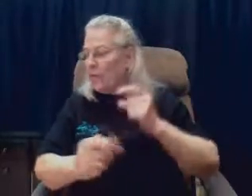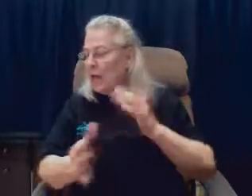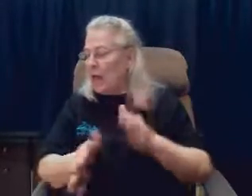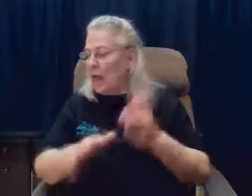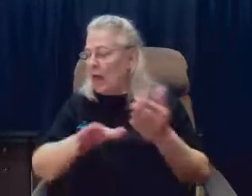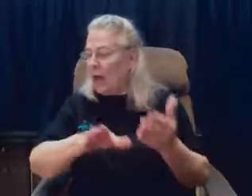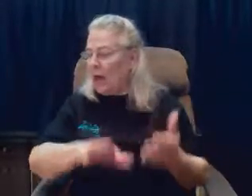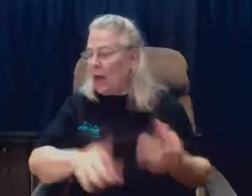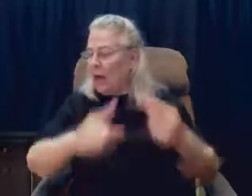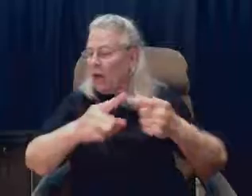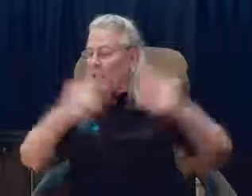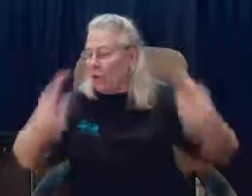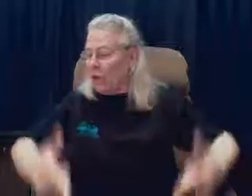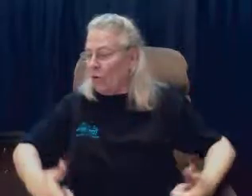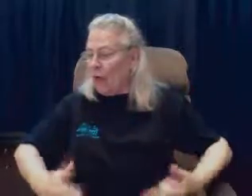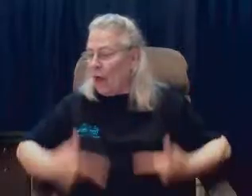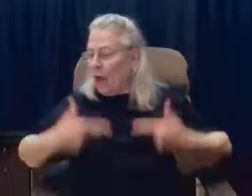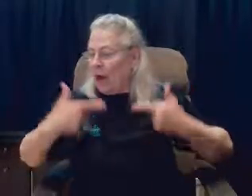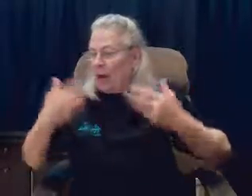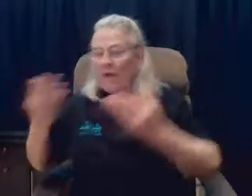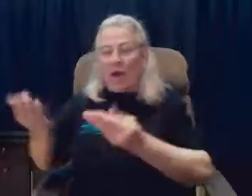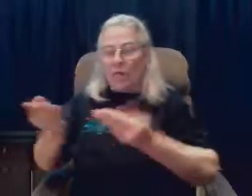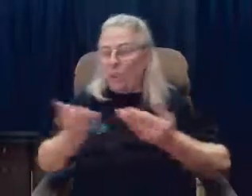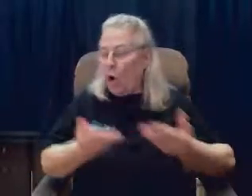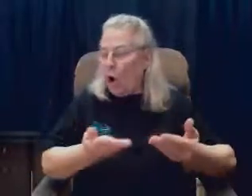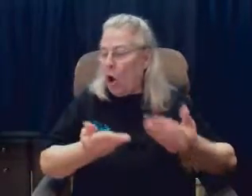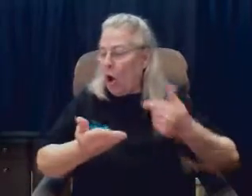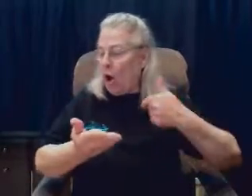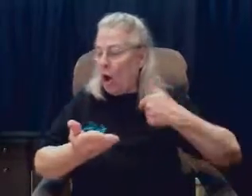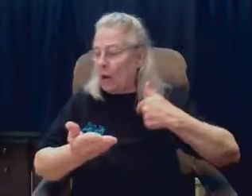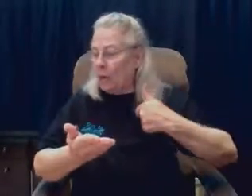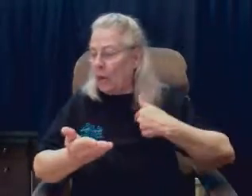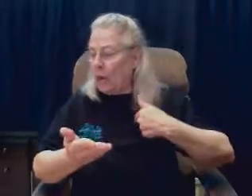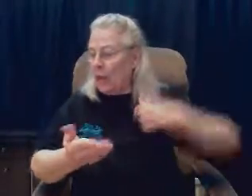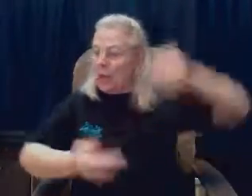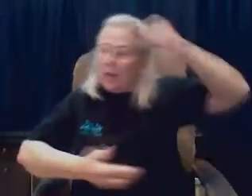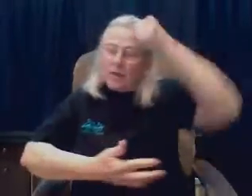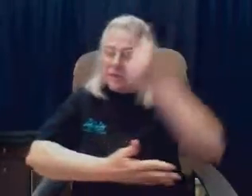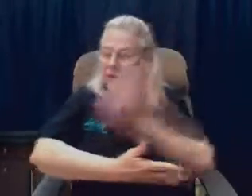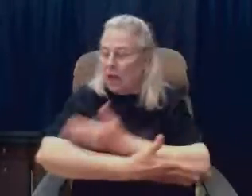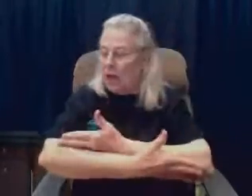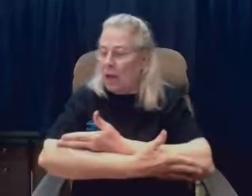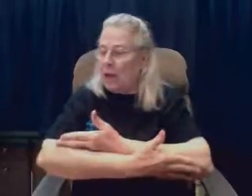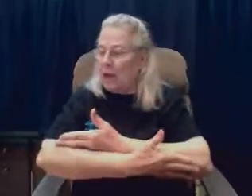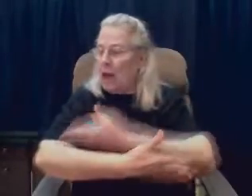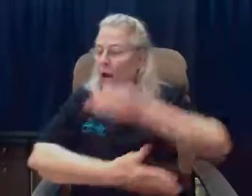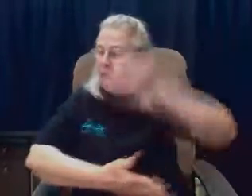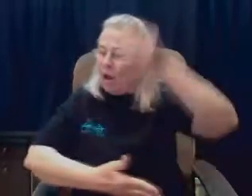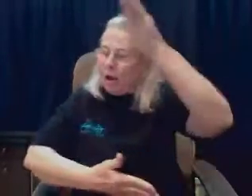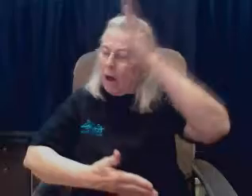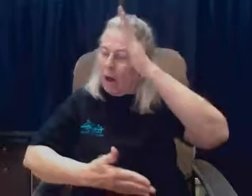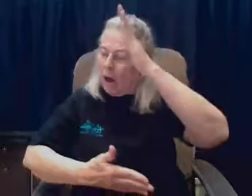death He life To Hath brought me Son of God